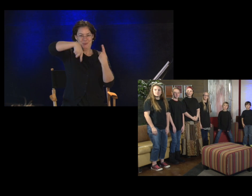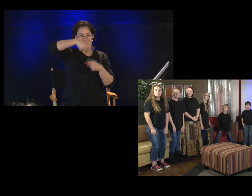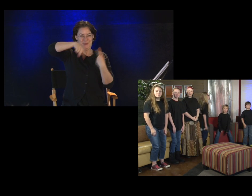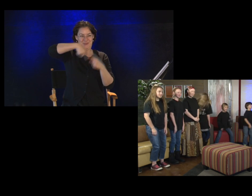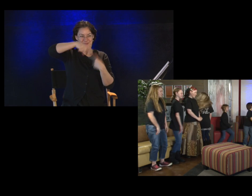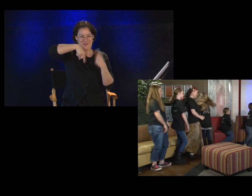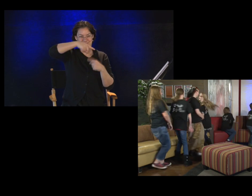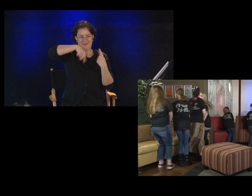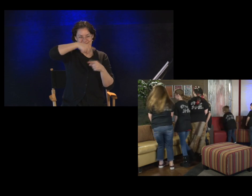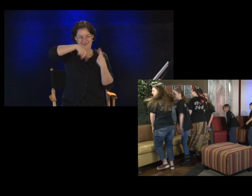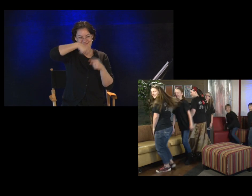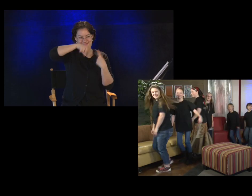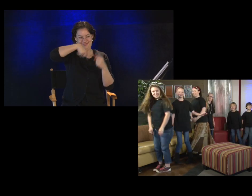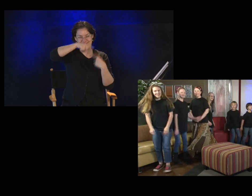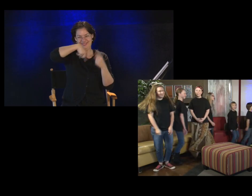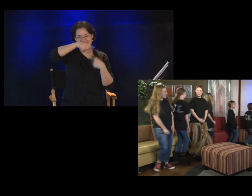Who's the listener?